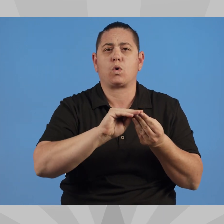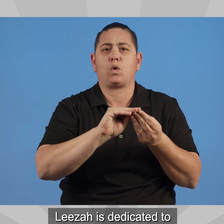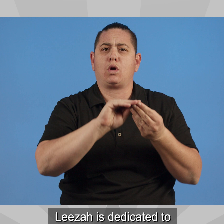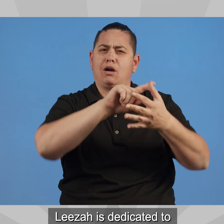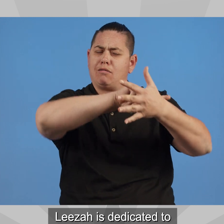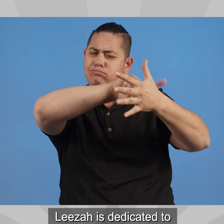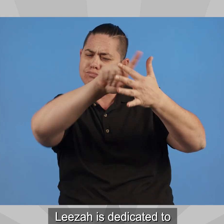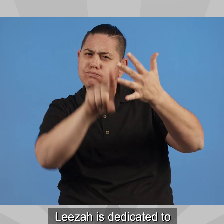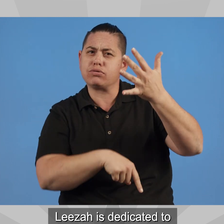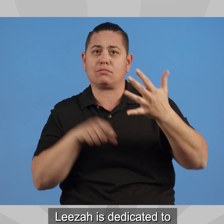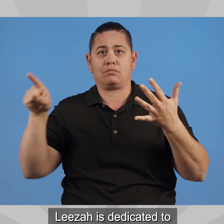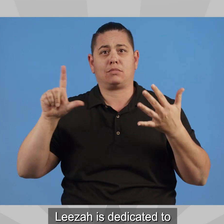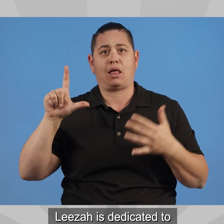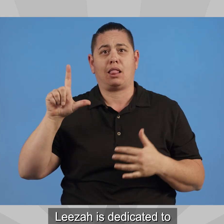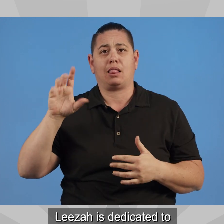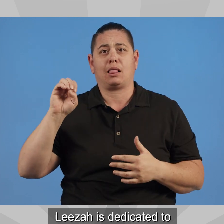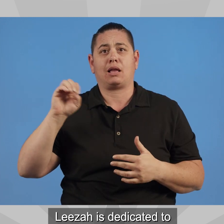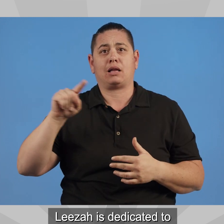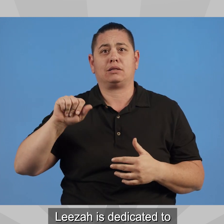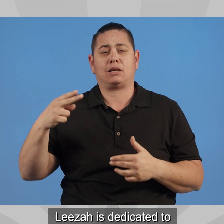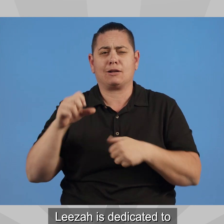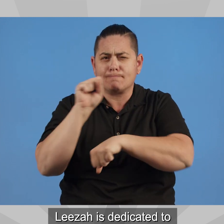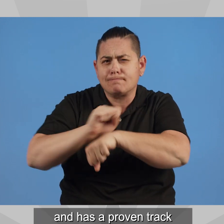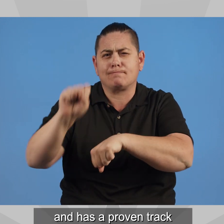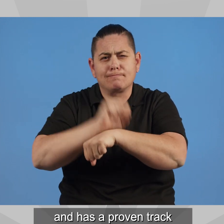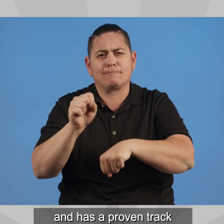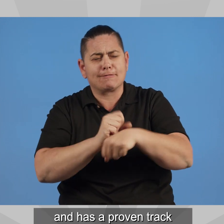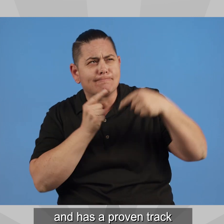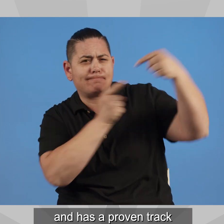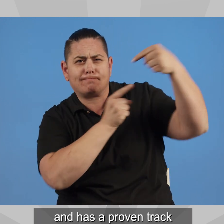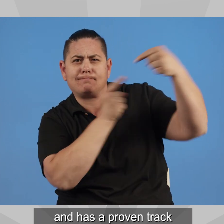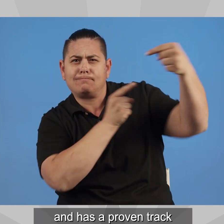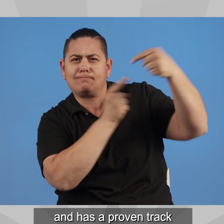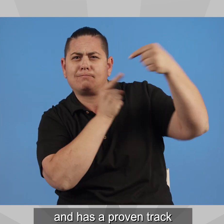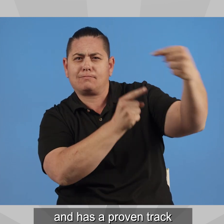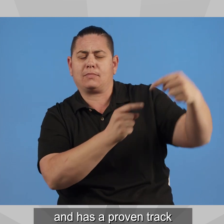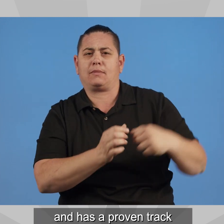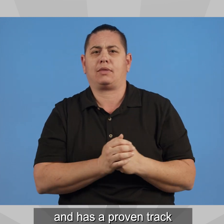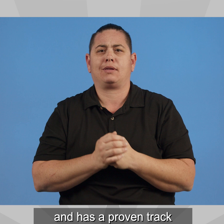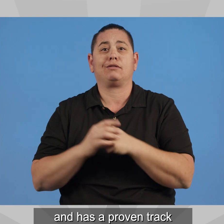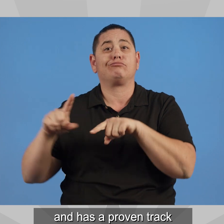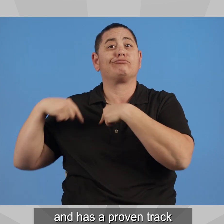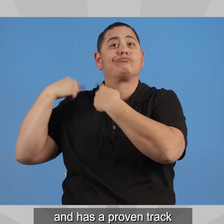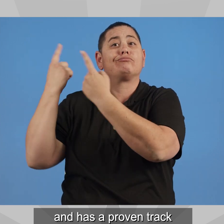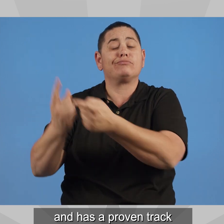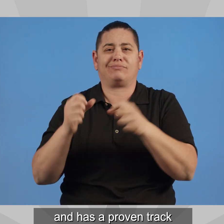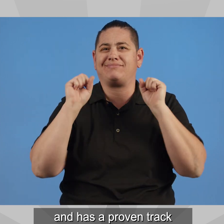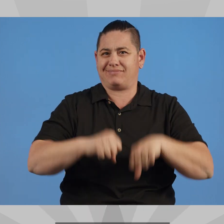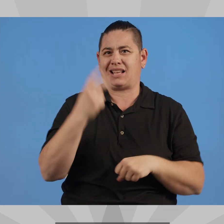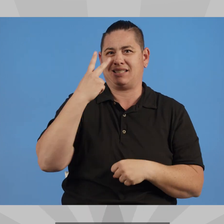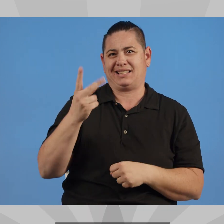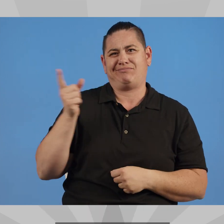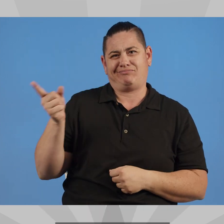Lisa is dedicated to fighting for these issues and has a proven track record of championing unions